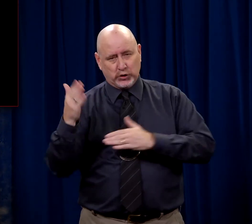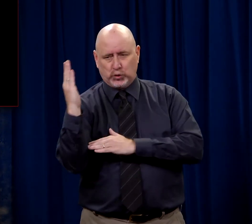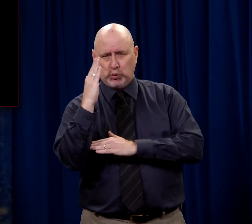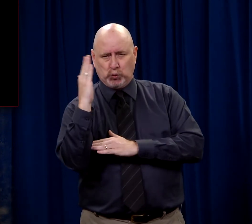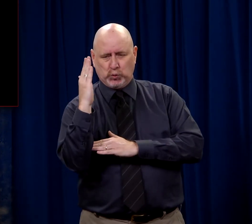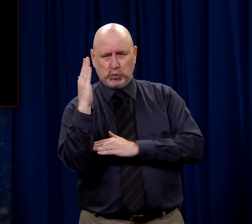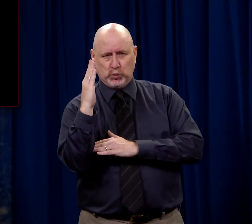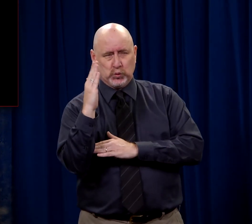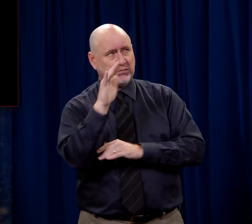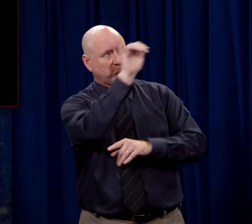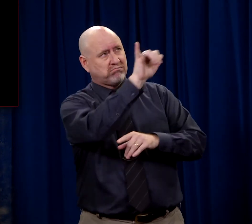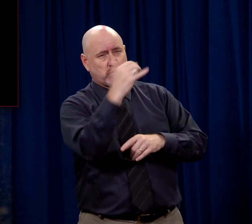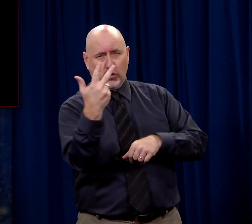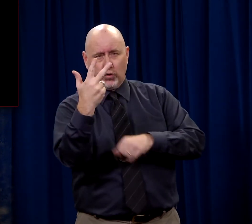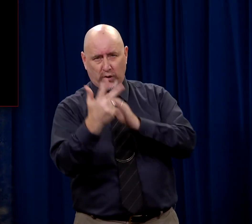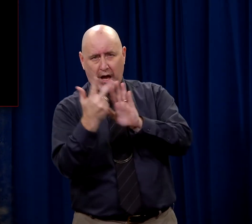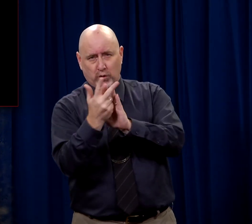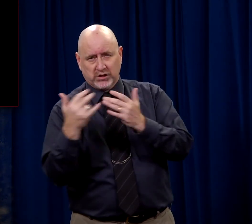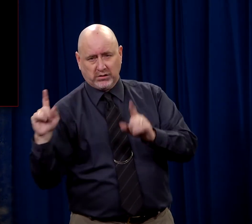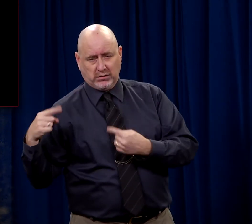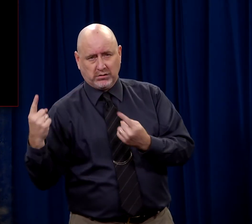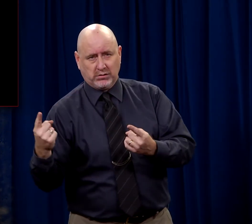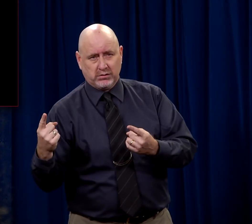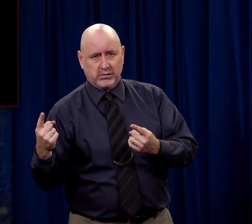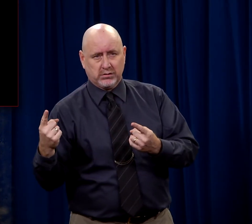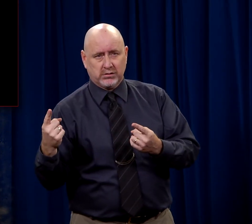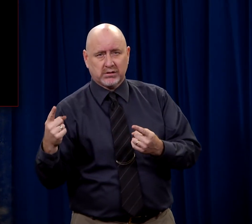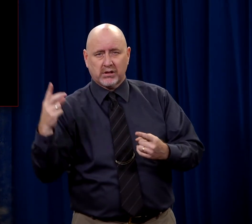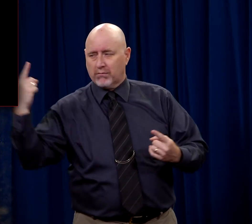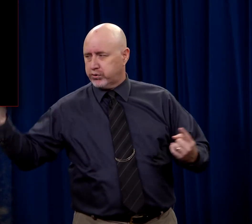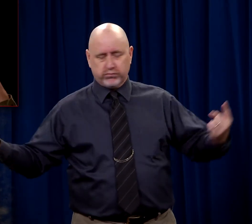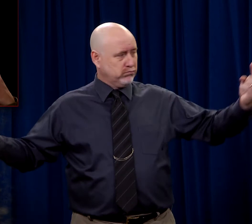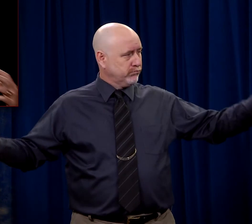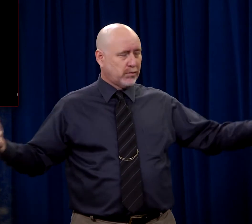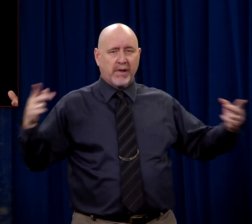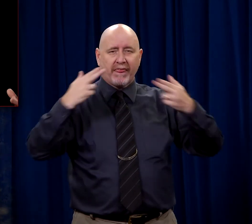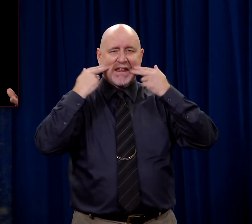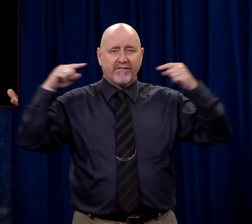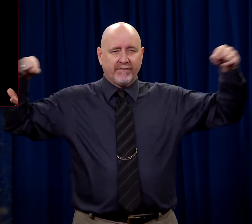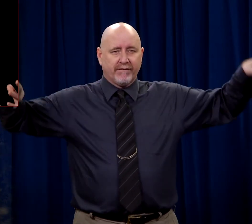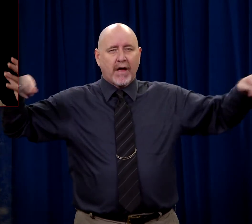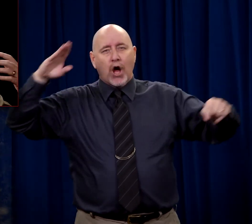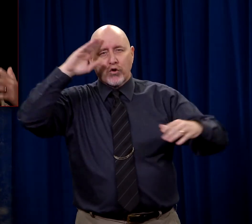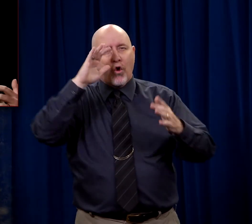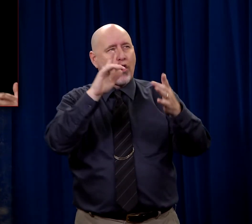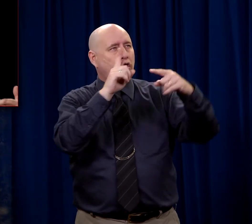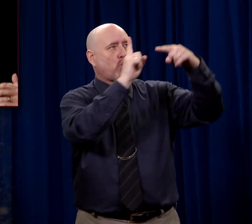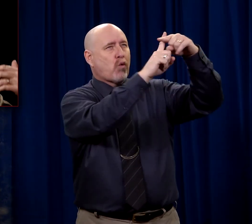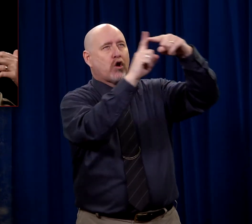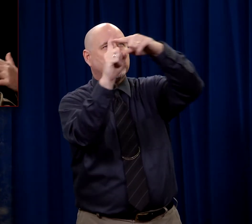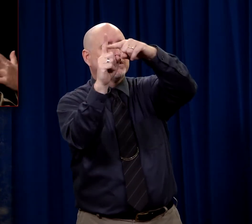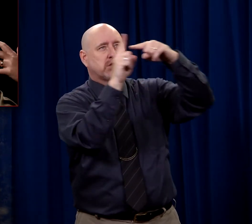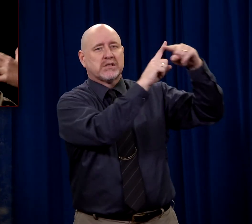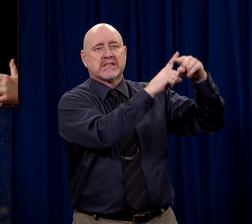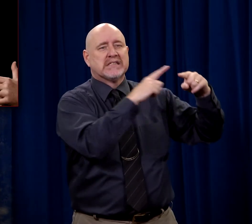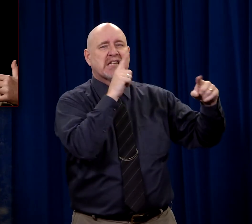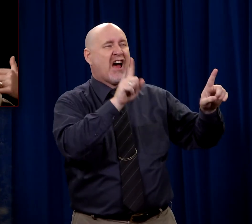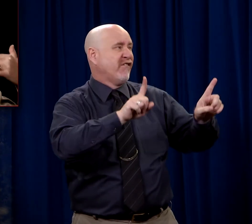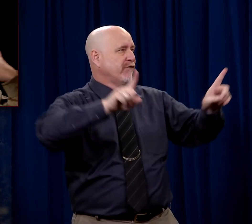close to noon now. He's been on there about 3 hours. A thief on every side. Now I know that the crosses on either side were not